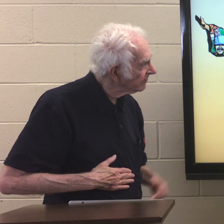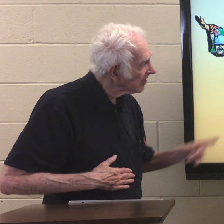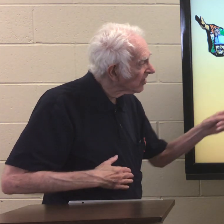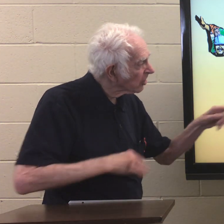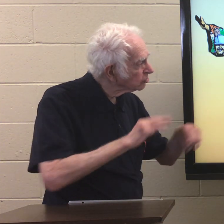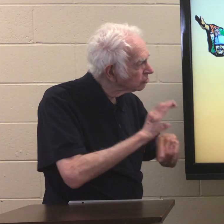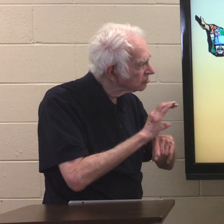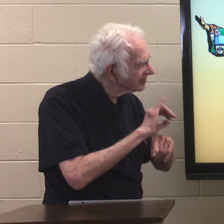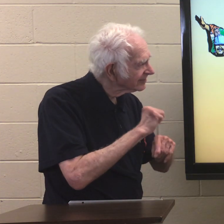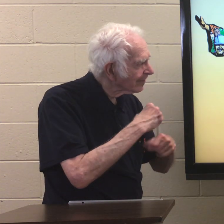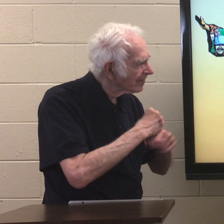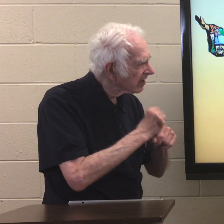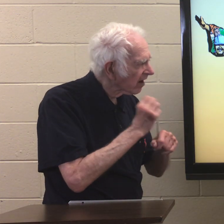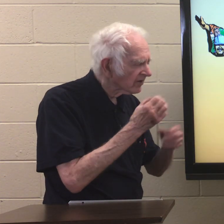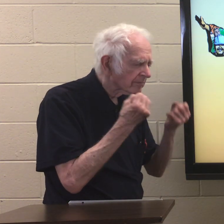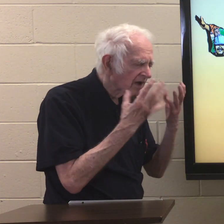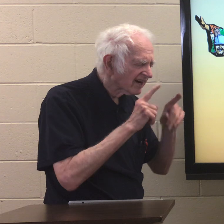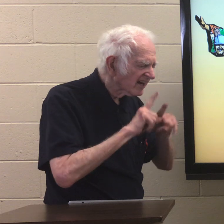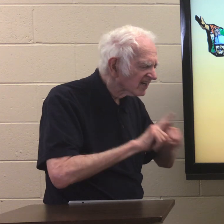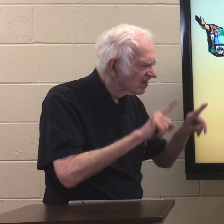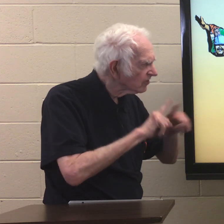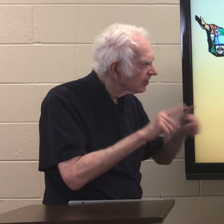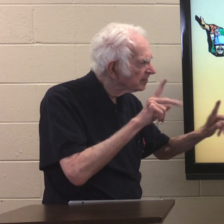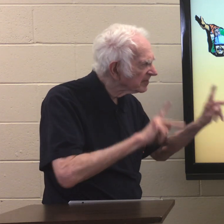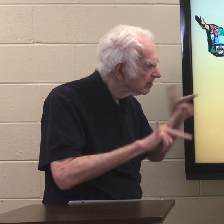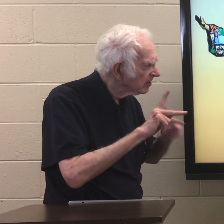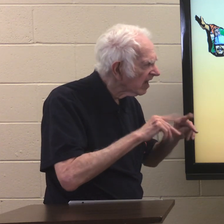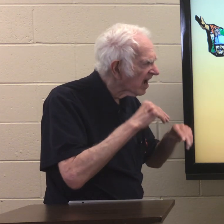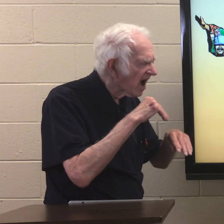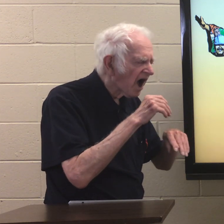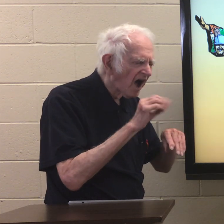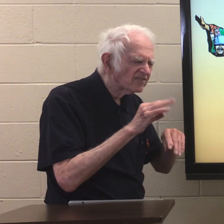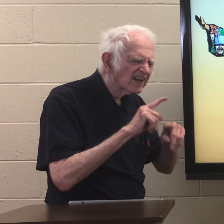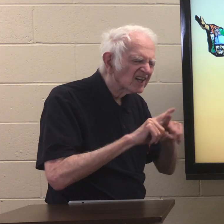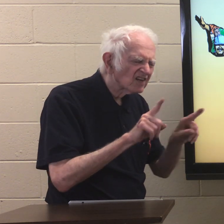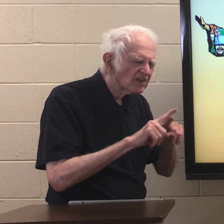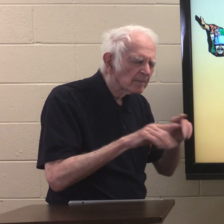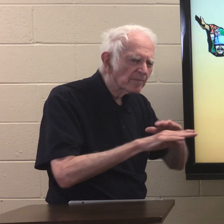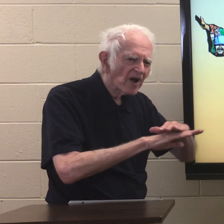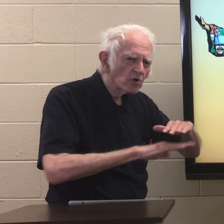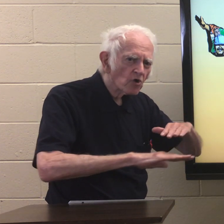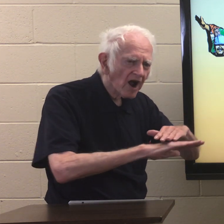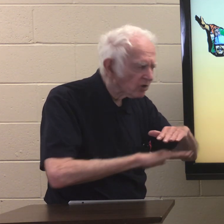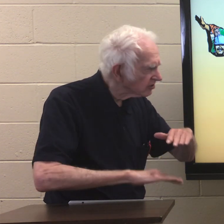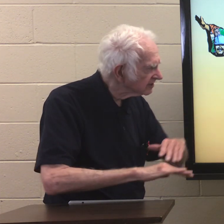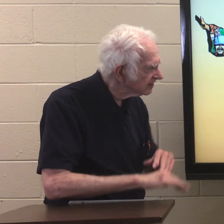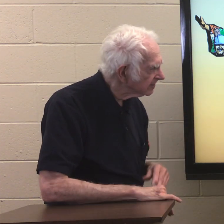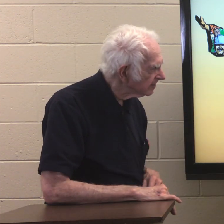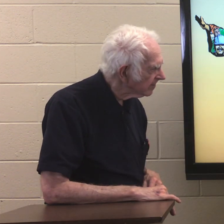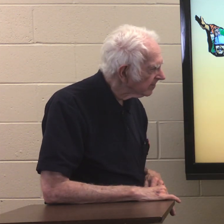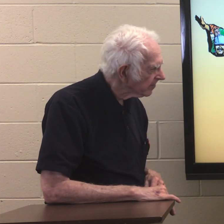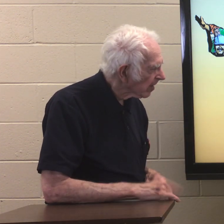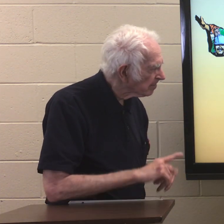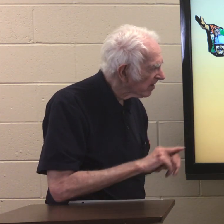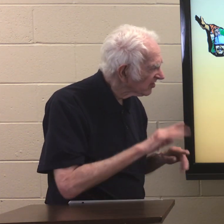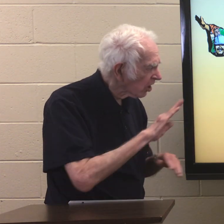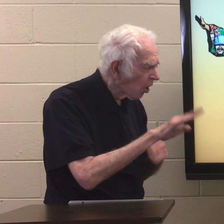the church is made up of many different people of different backgrounds but they are